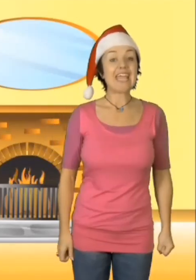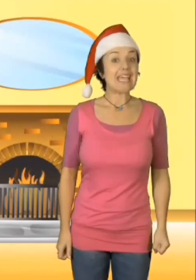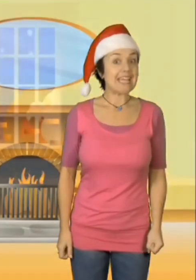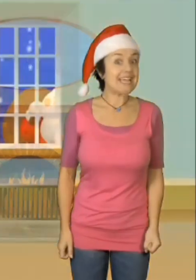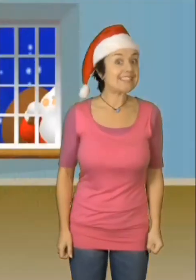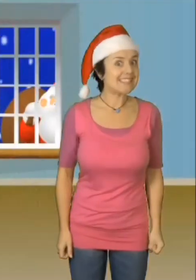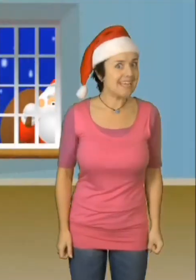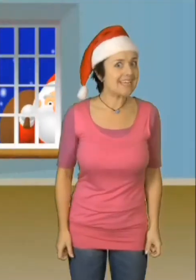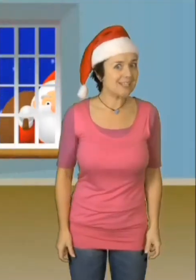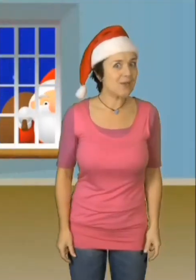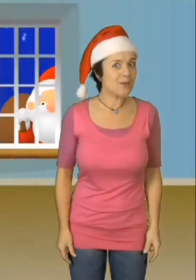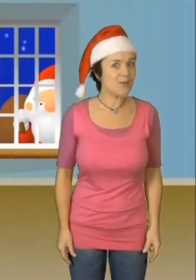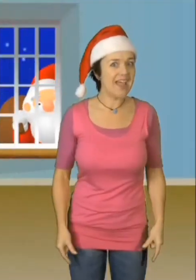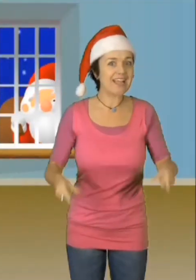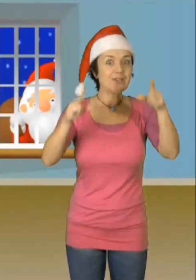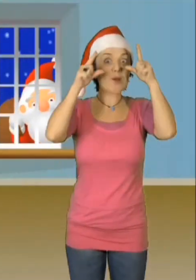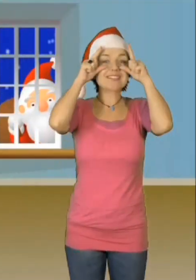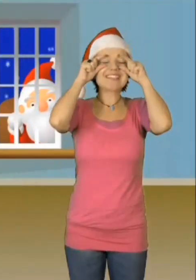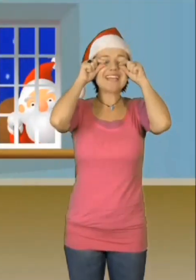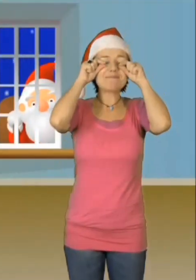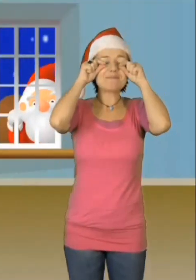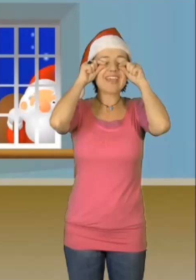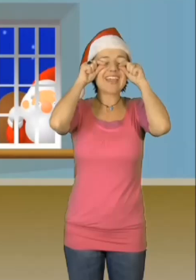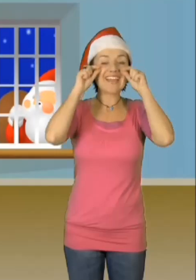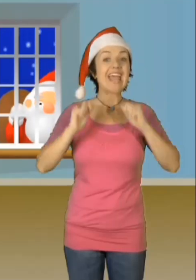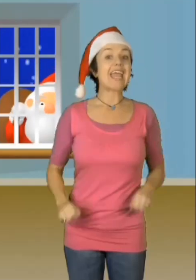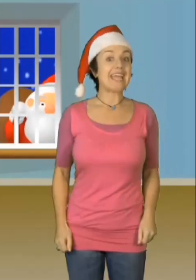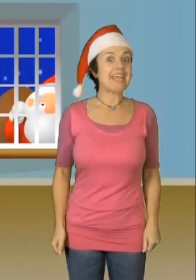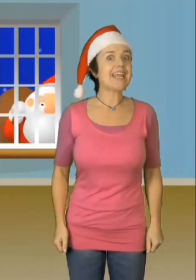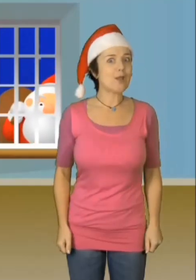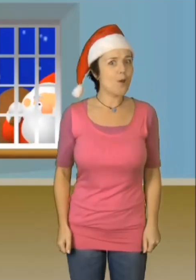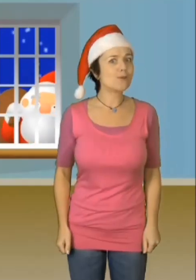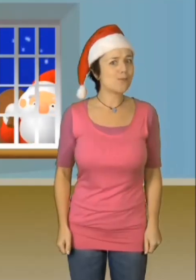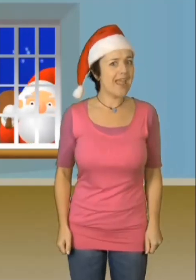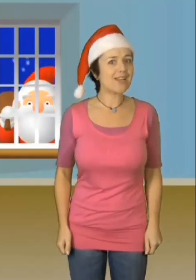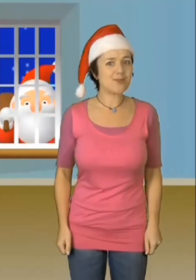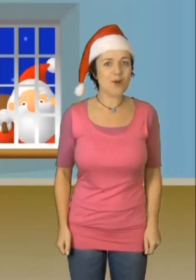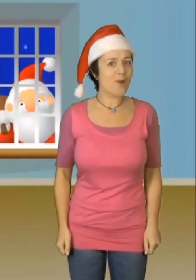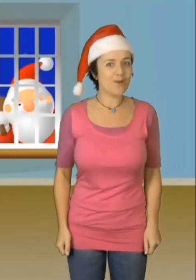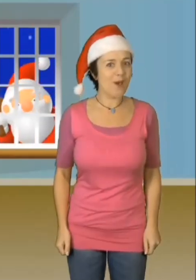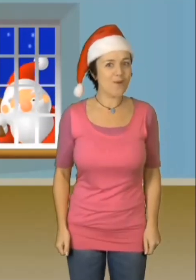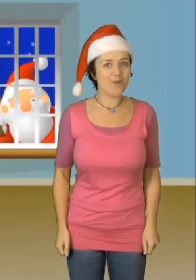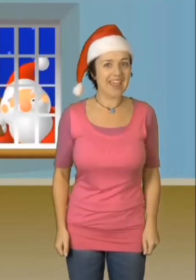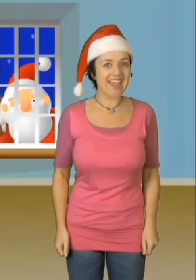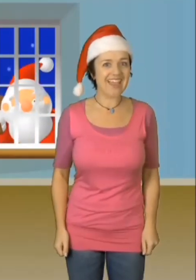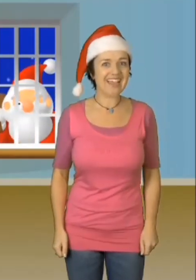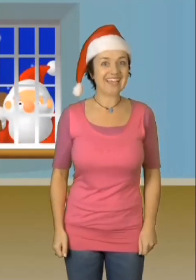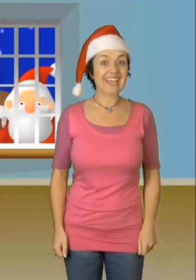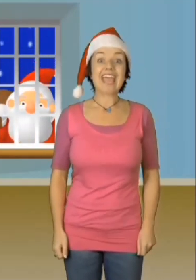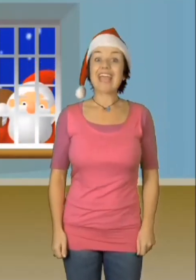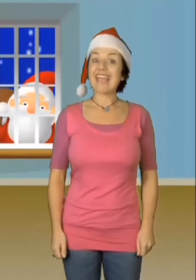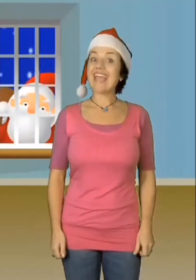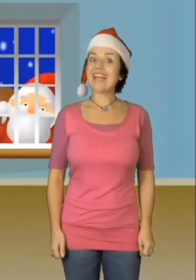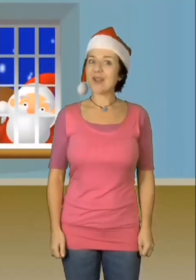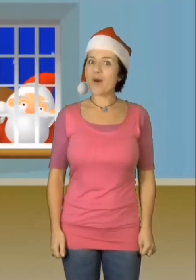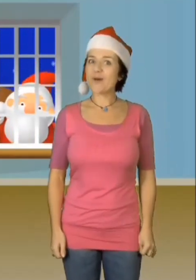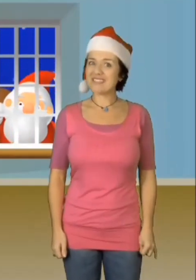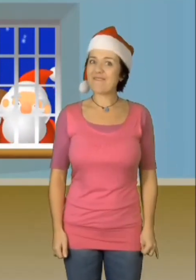He sees you when you're sleeping, he knows when you're awake, he knows